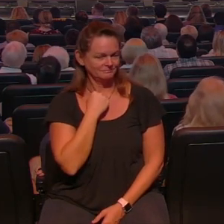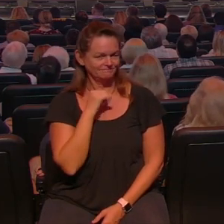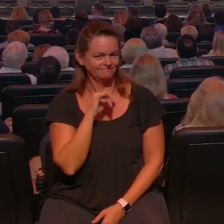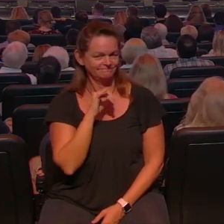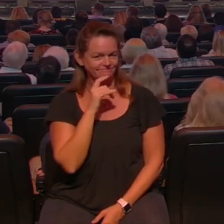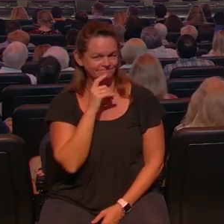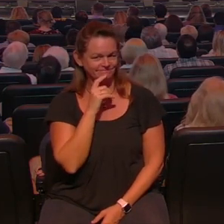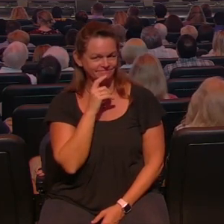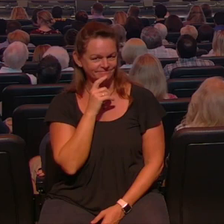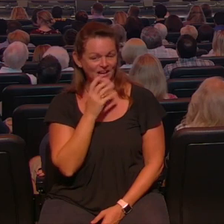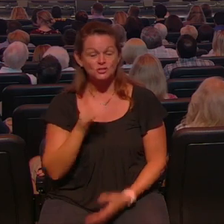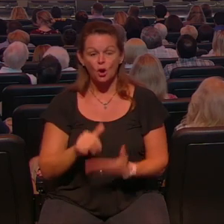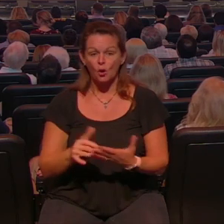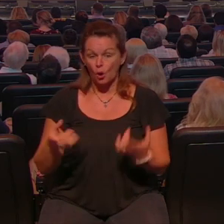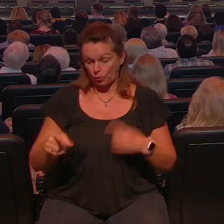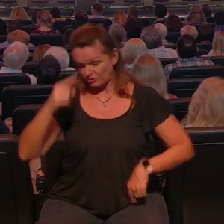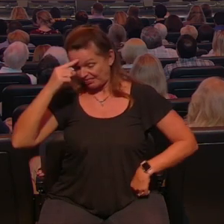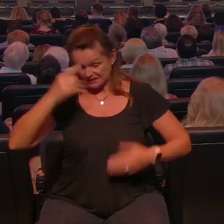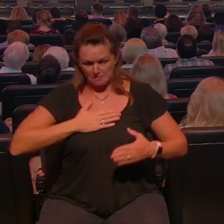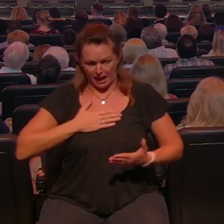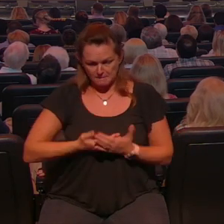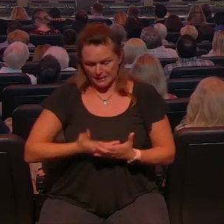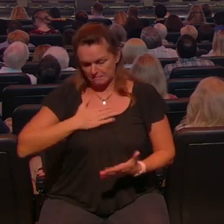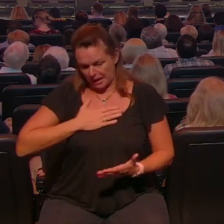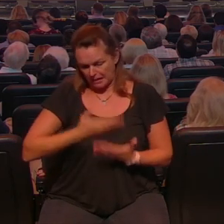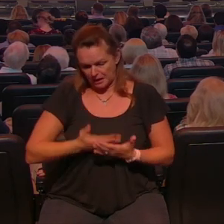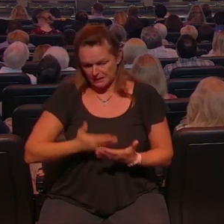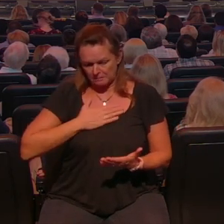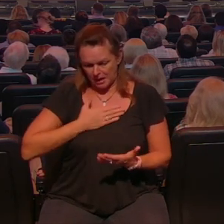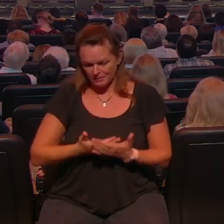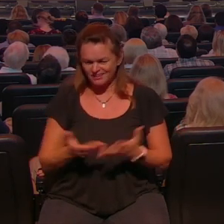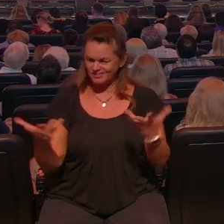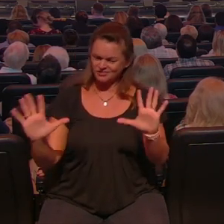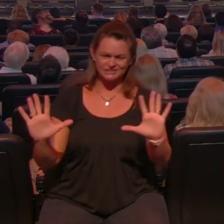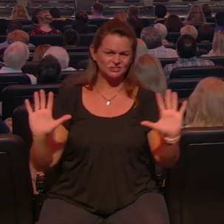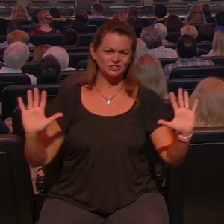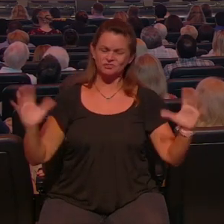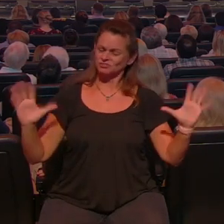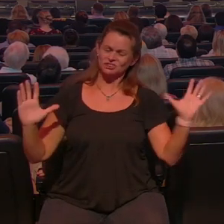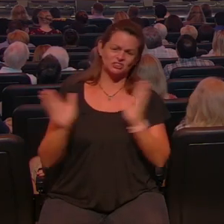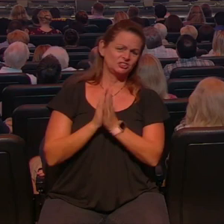and I said the day you start thinking it's yours I don't want to be anywhere around you if there's a lightning storm going on